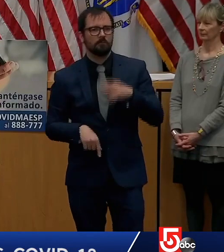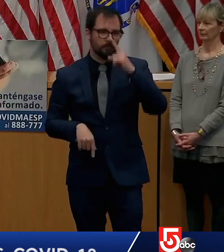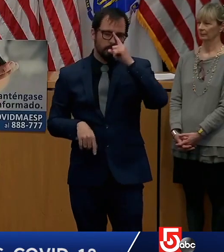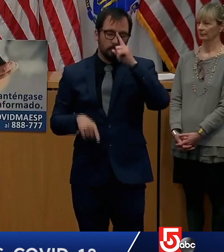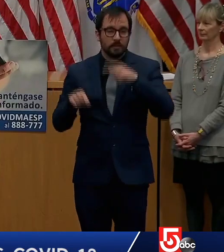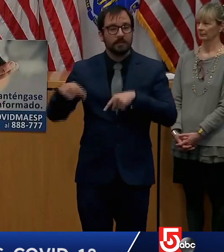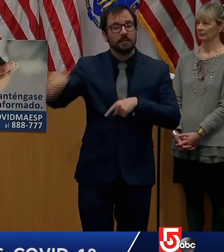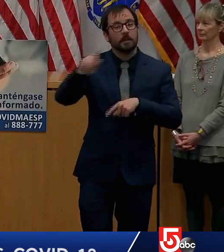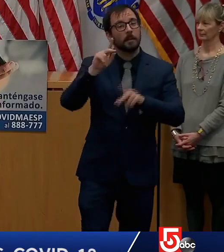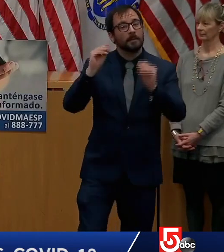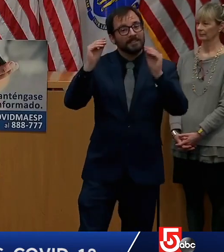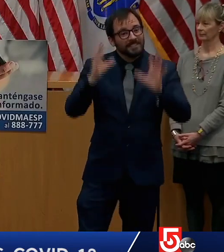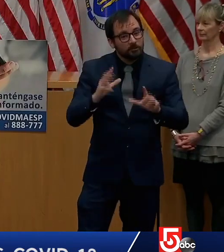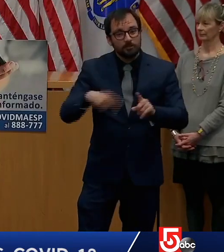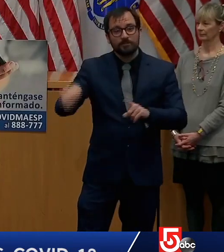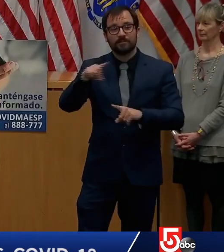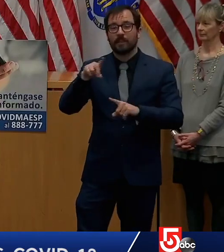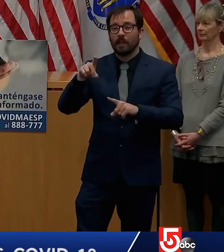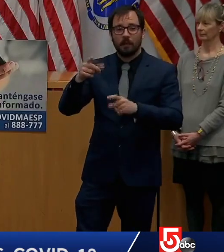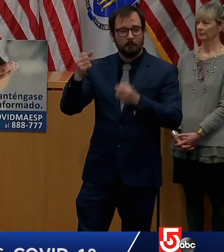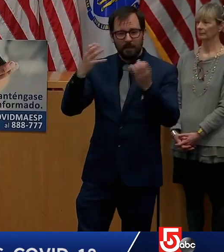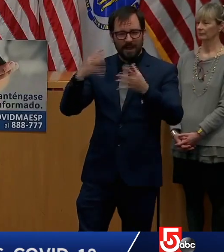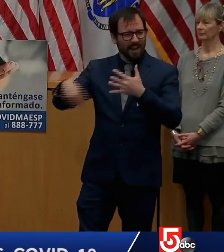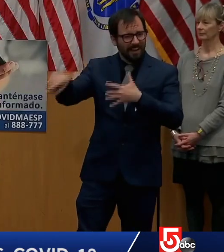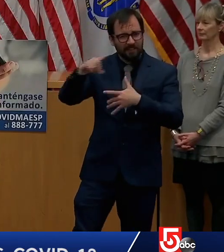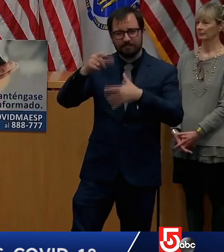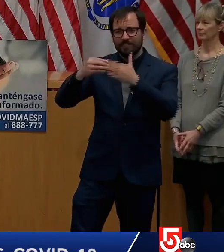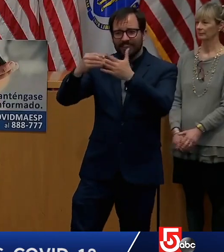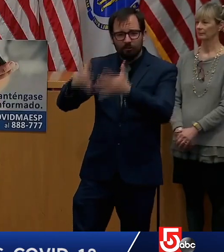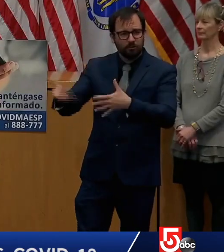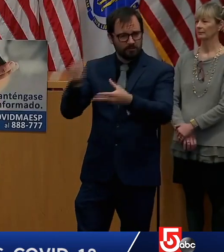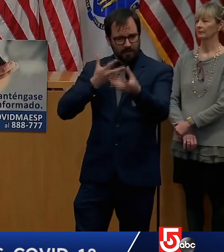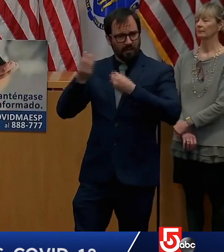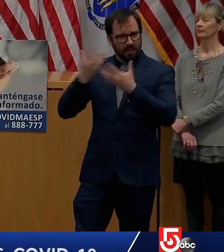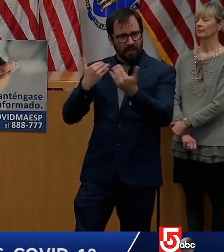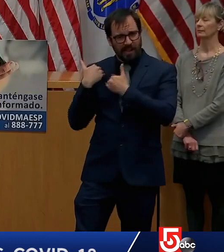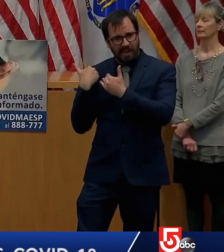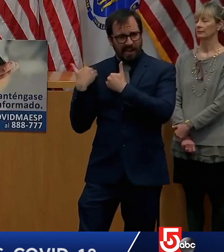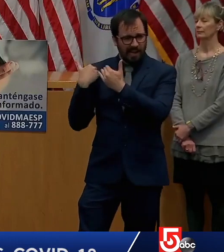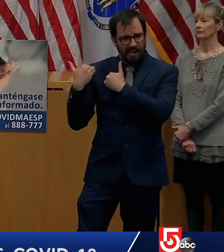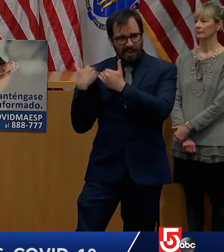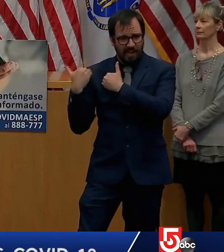superintendents, that if there was any way to get back in school this year, we wanted to try to do that.